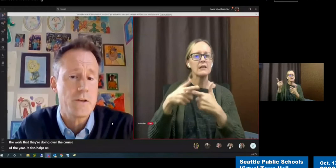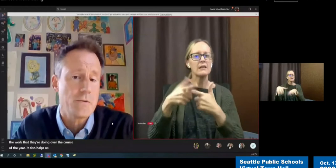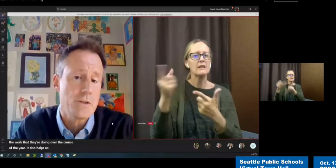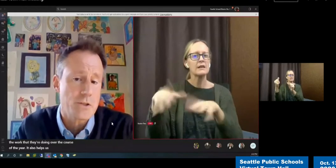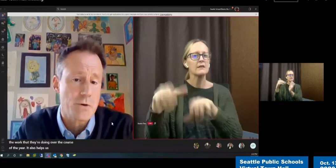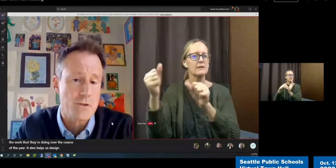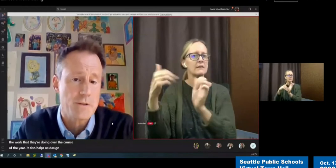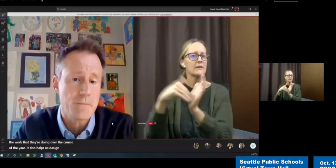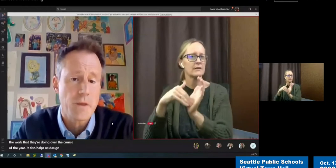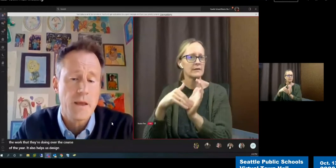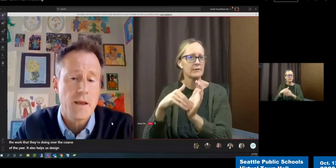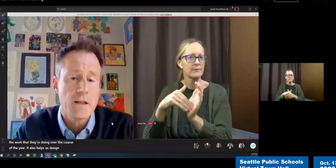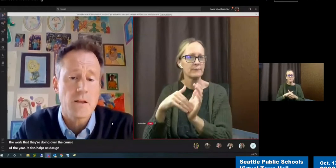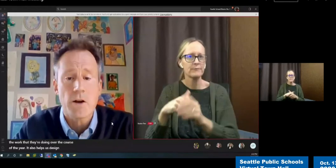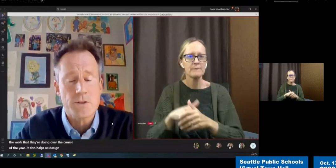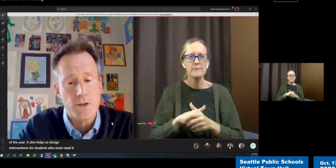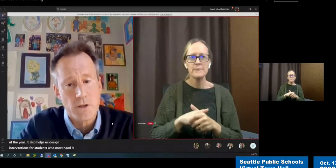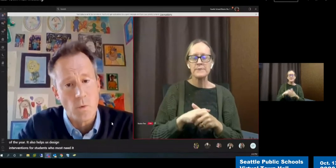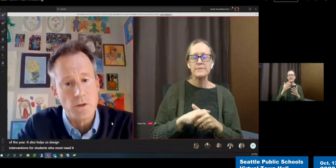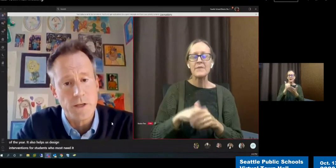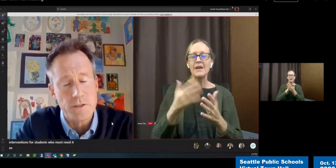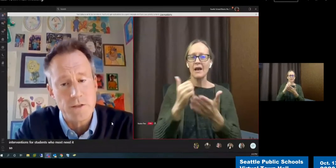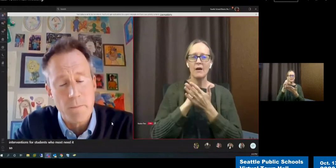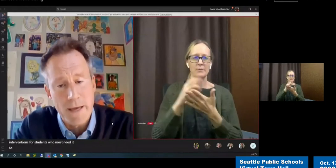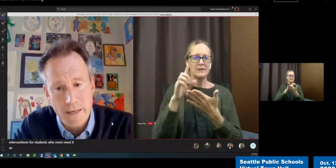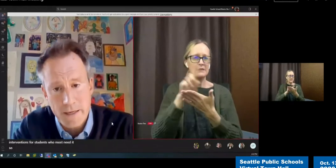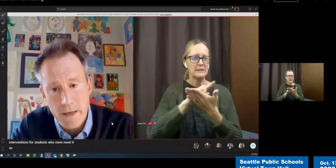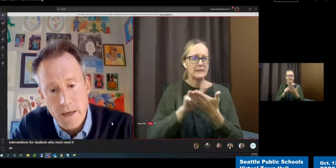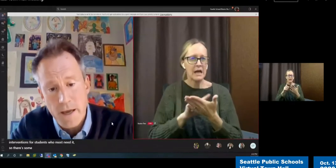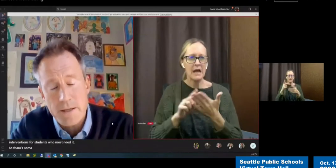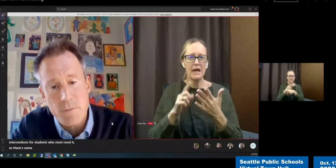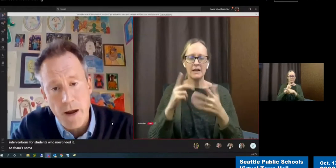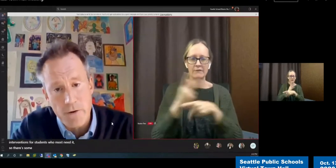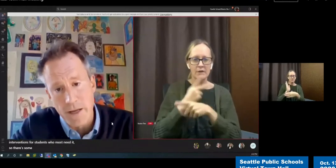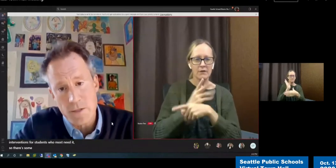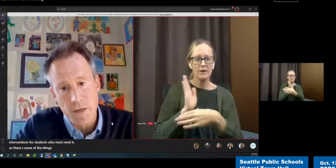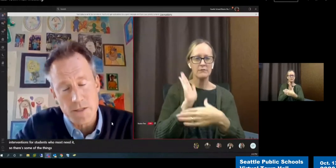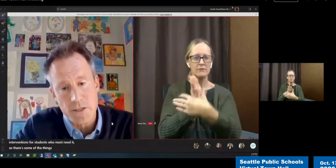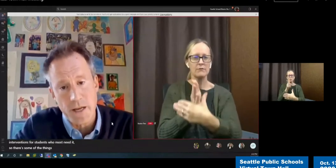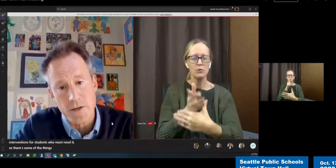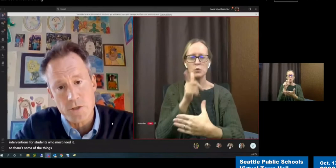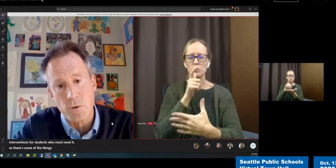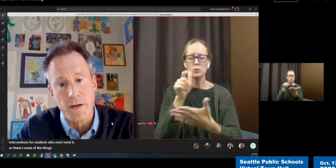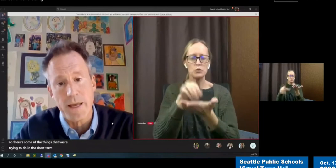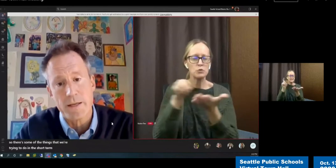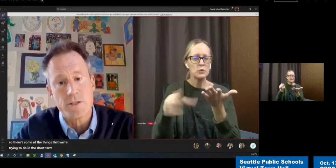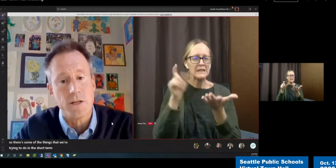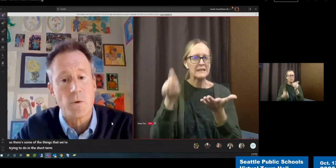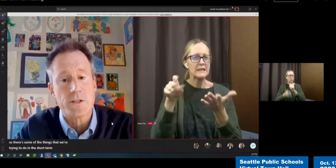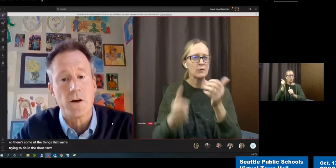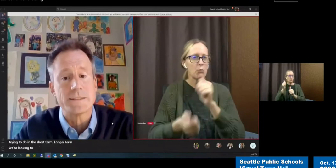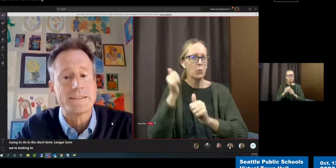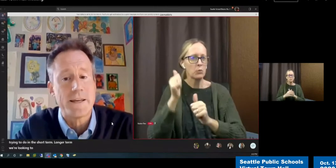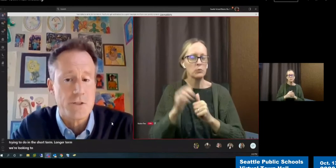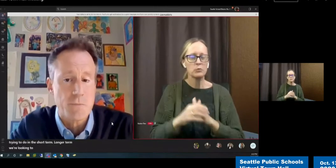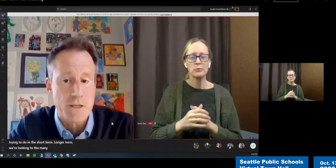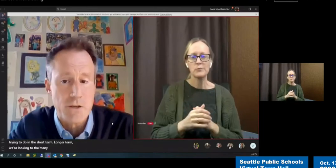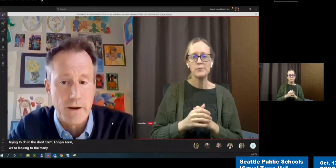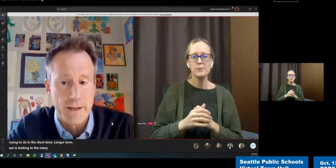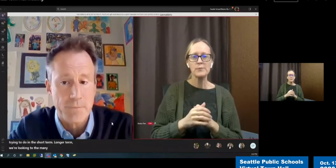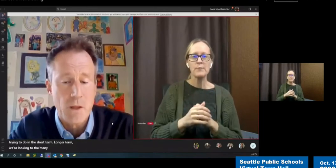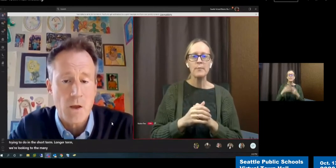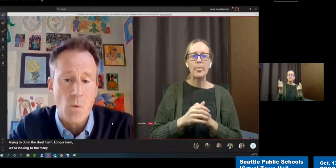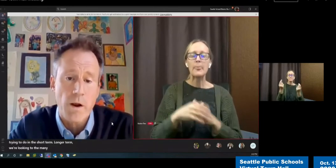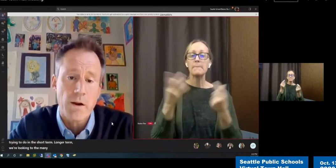we're trying to do in the short term. Longer term, we're looking to the many inspiring SPS educators who are engaged in what's called standards based